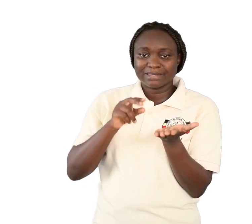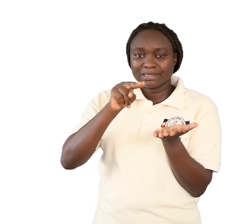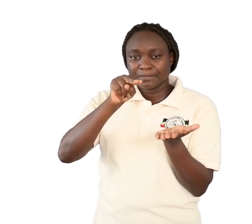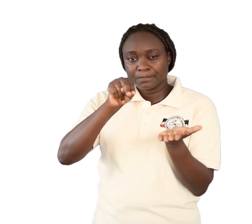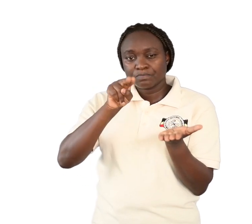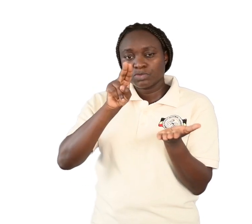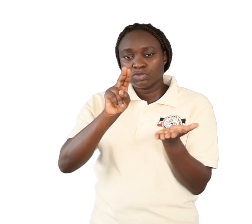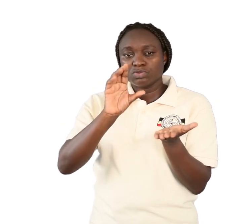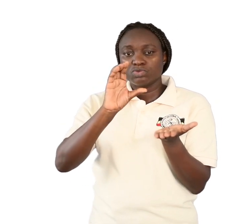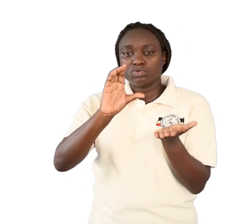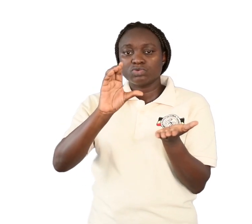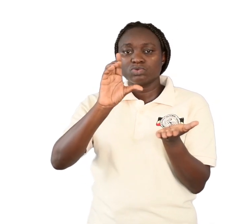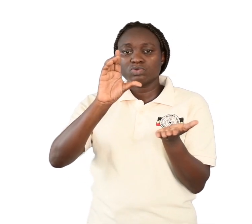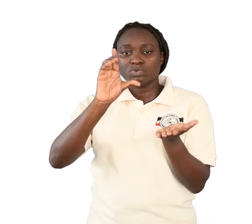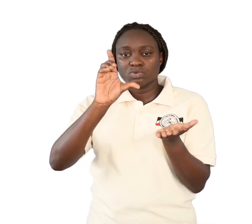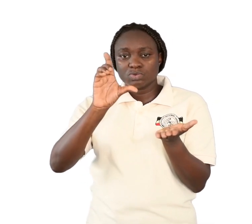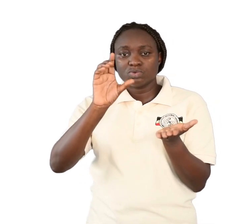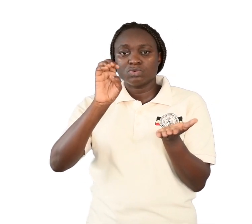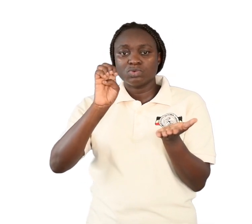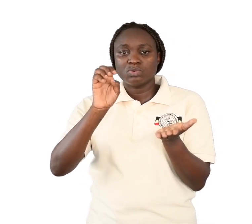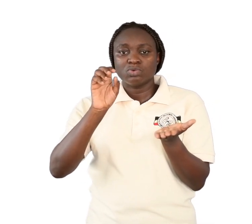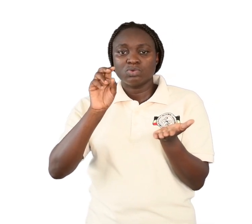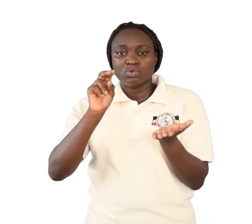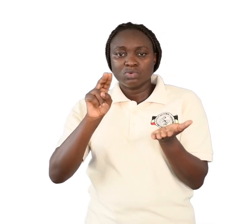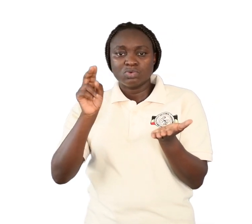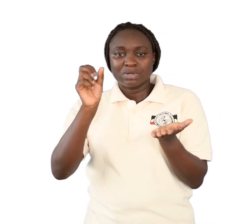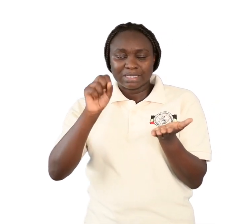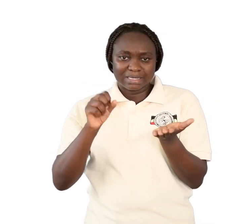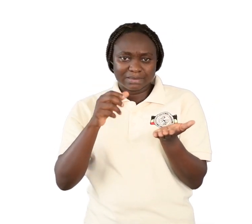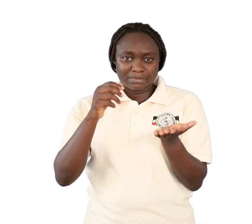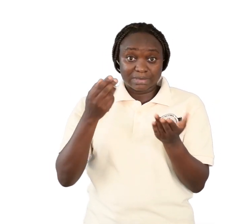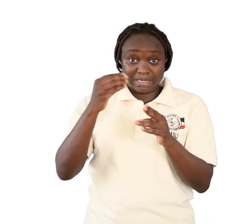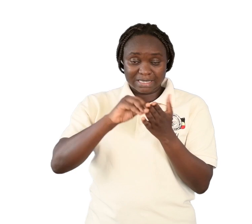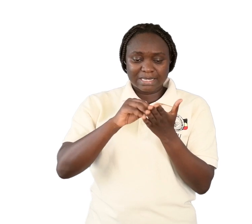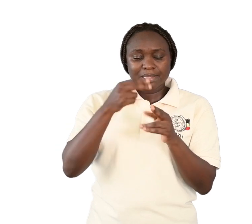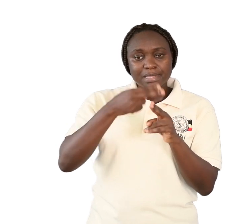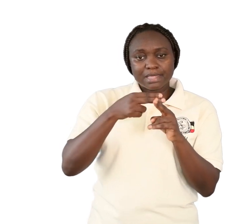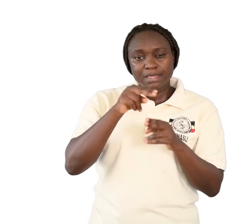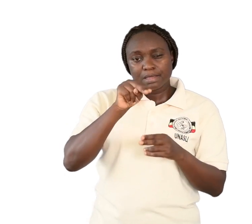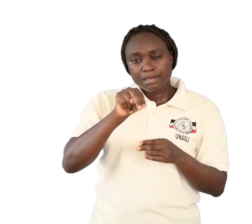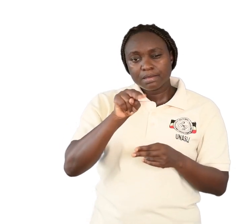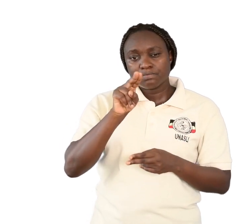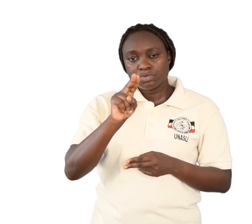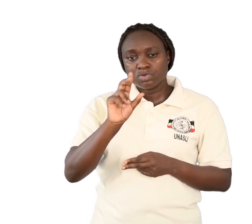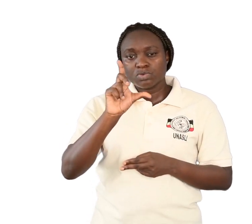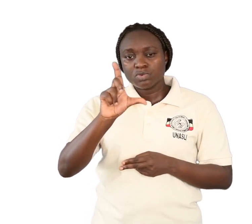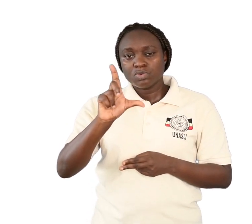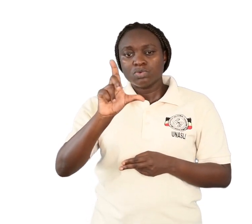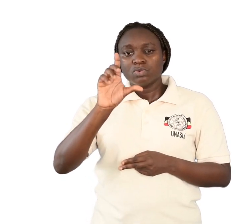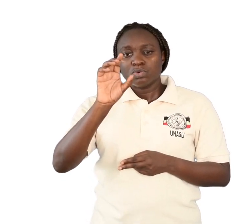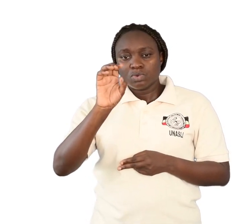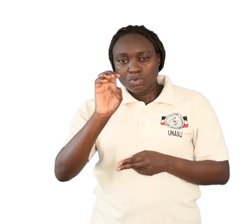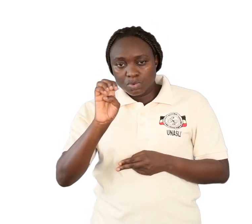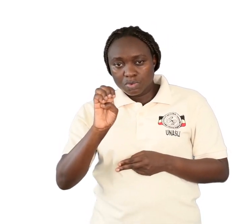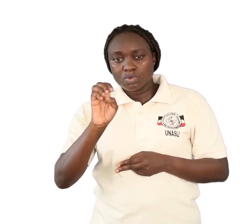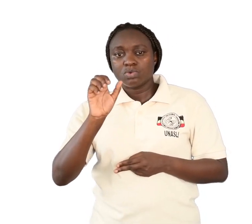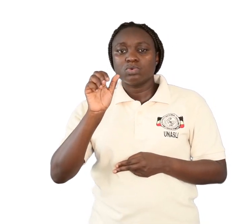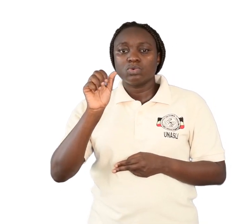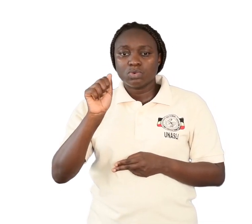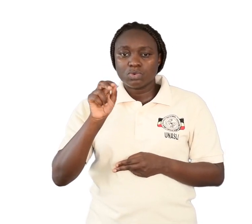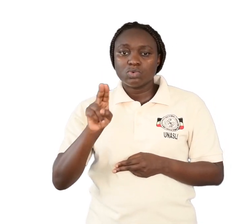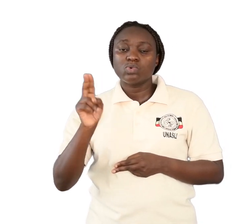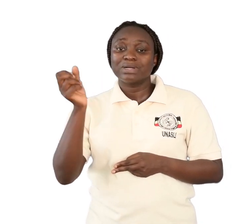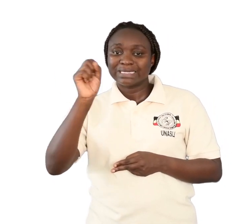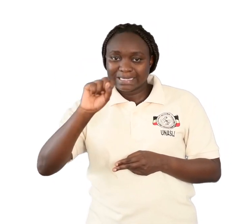nucleus. Very good. Can we say it together? Nucleus. So, an animal